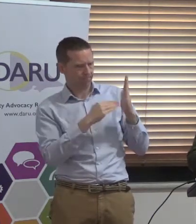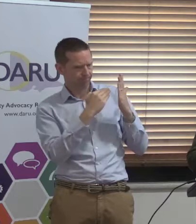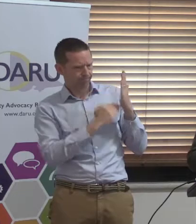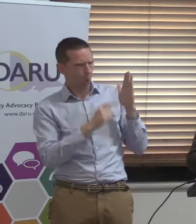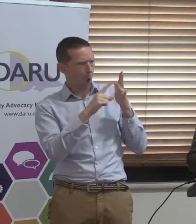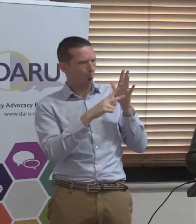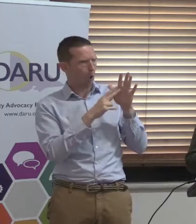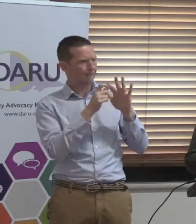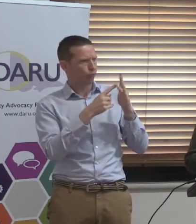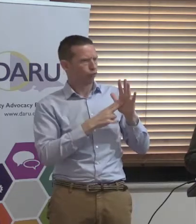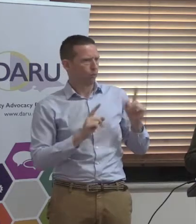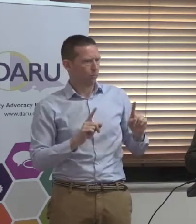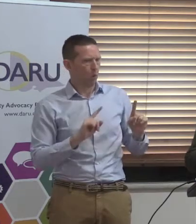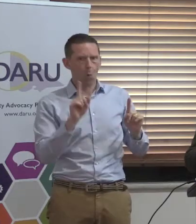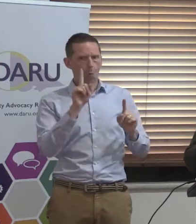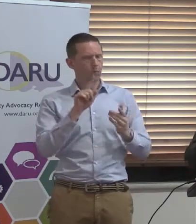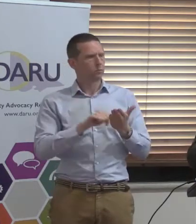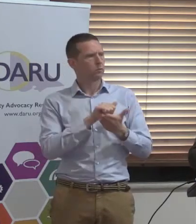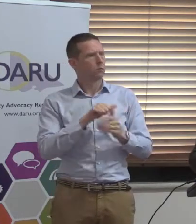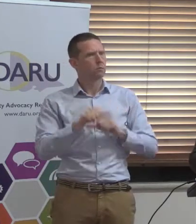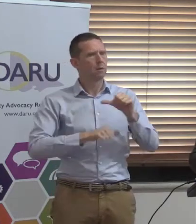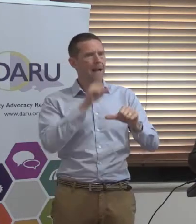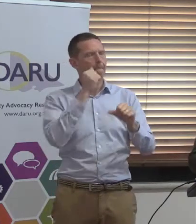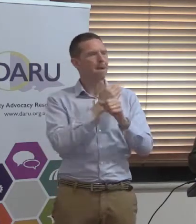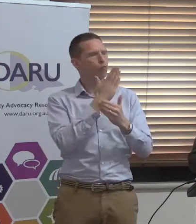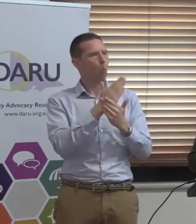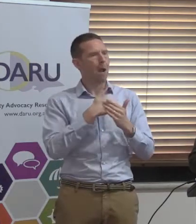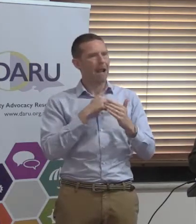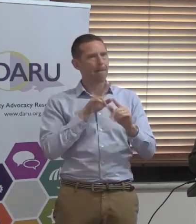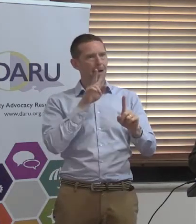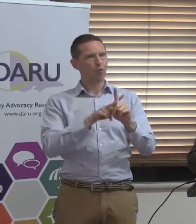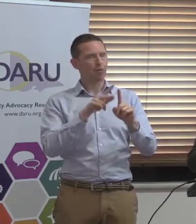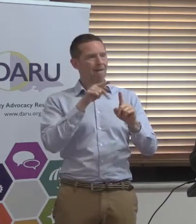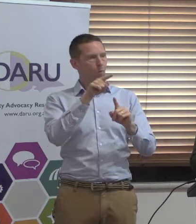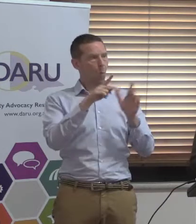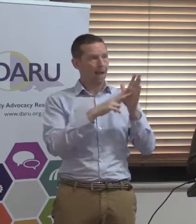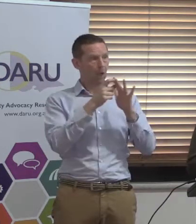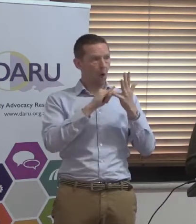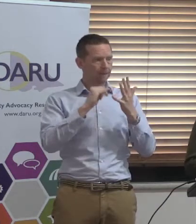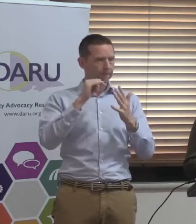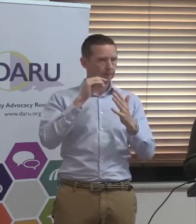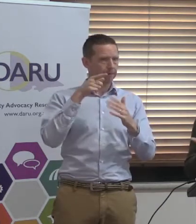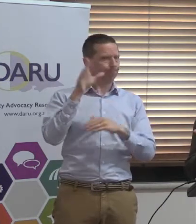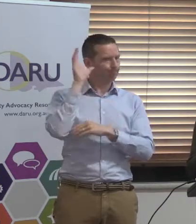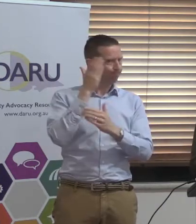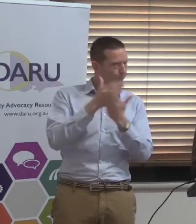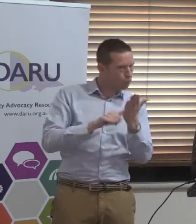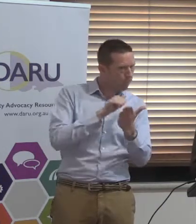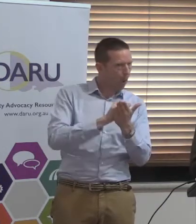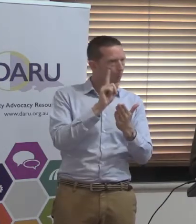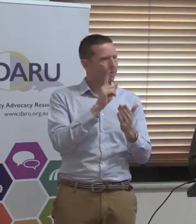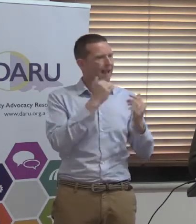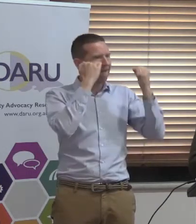What's the appropriate steps to make sure that your application to the NDIS is heard properly? What are the appropriate bits of information to support a